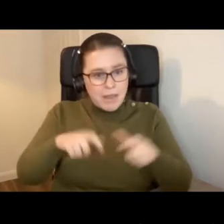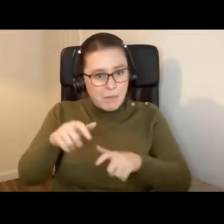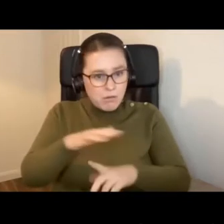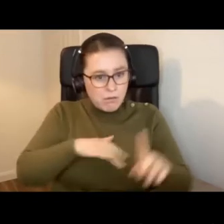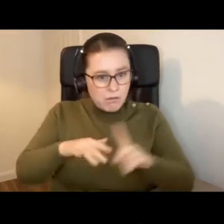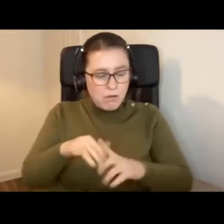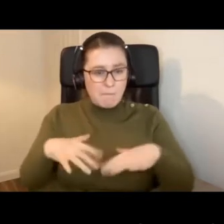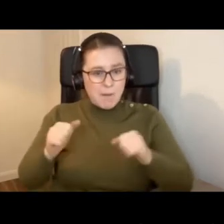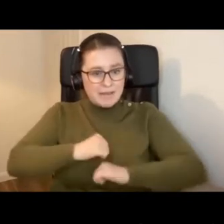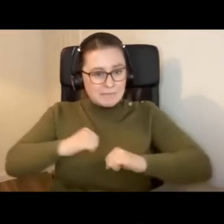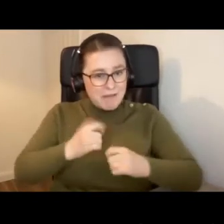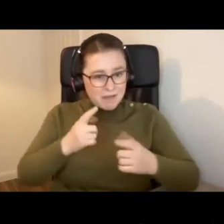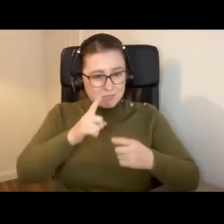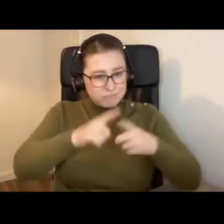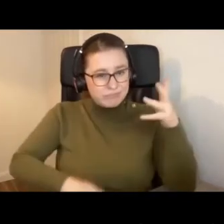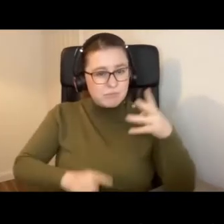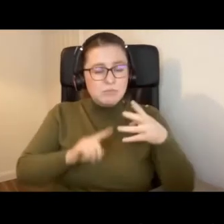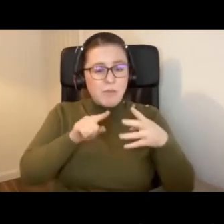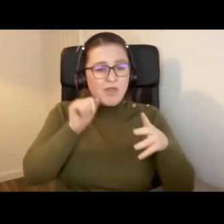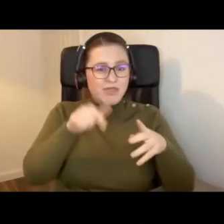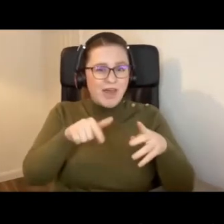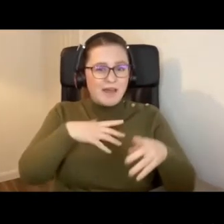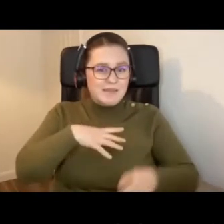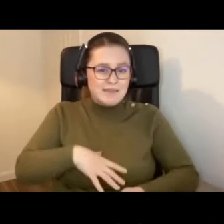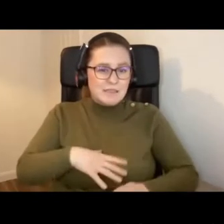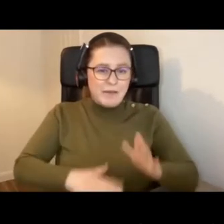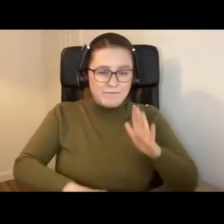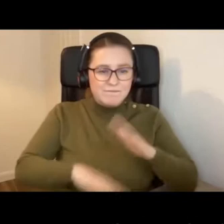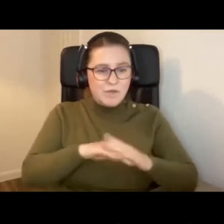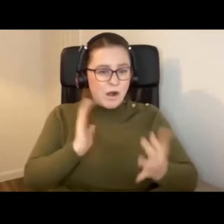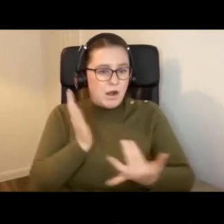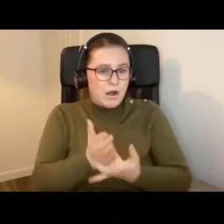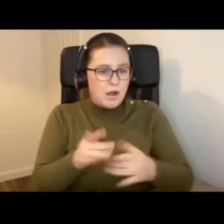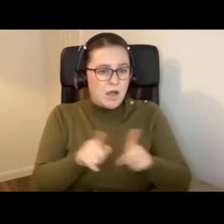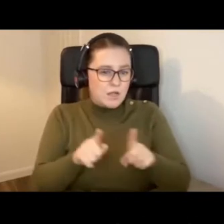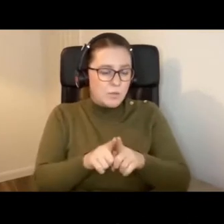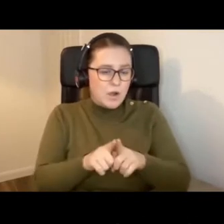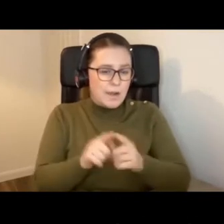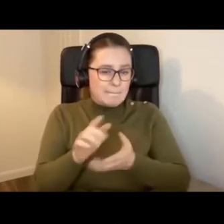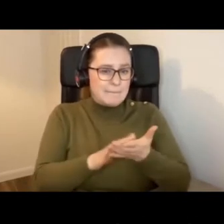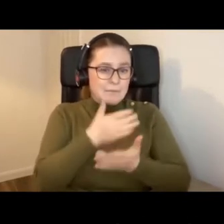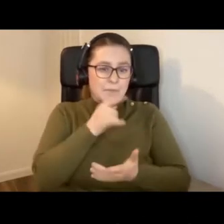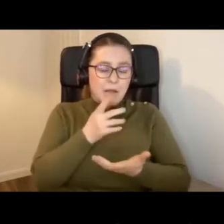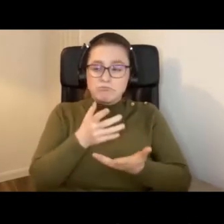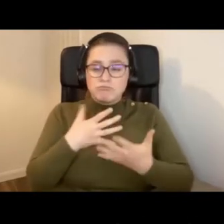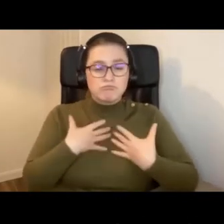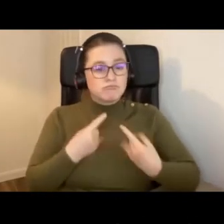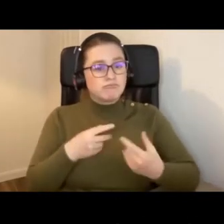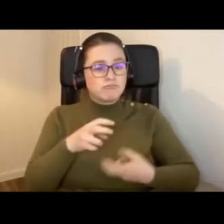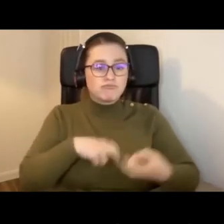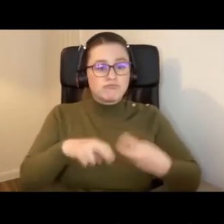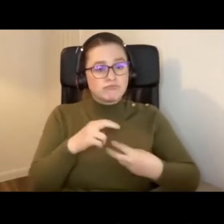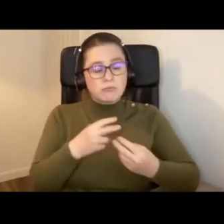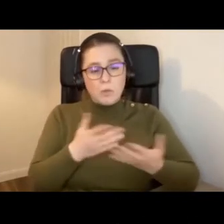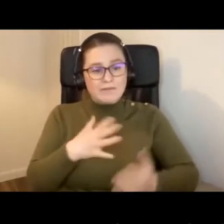place, whatever. But that needs to be totally accessible as well, so that people can go around and get in anywhere